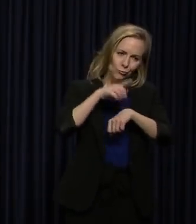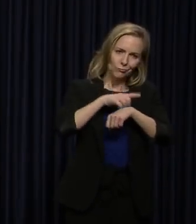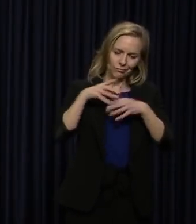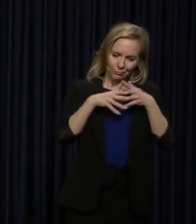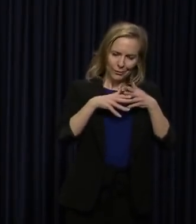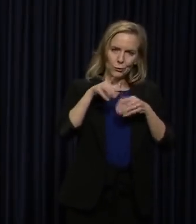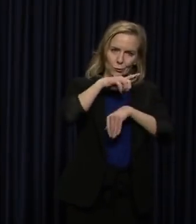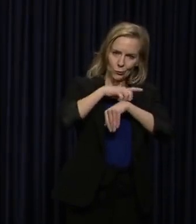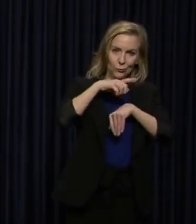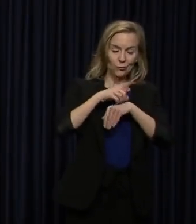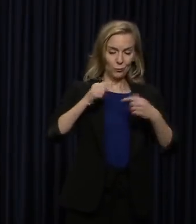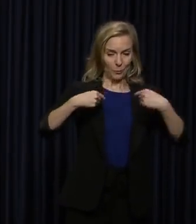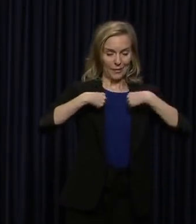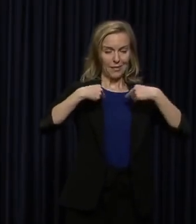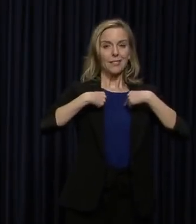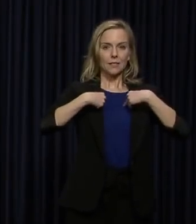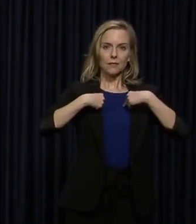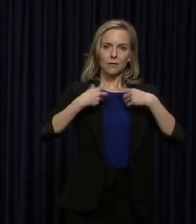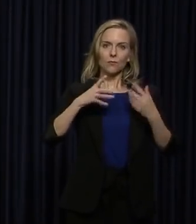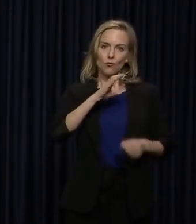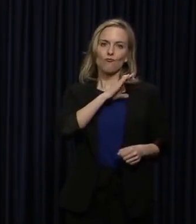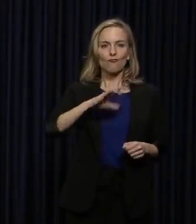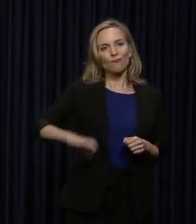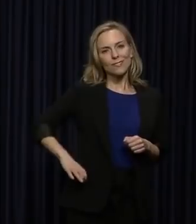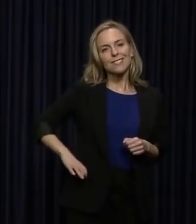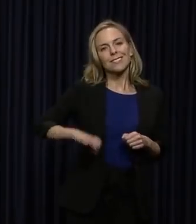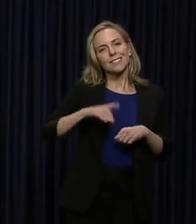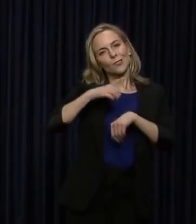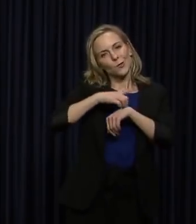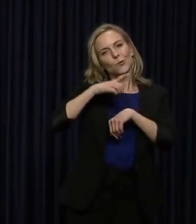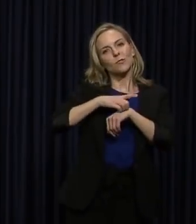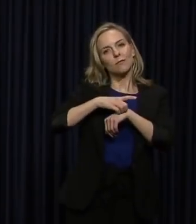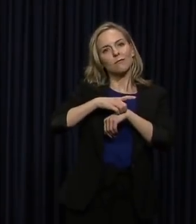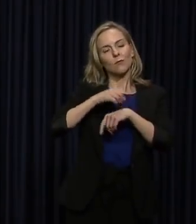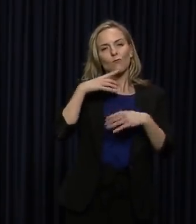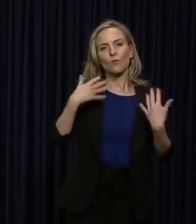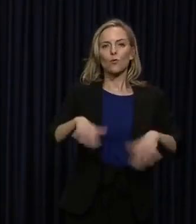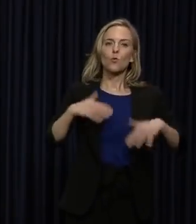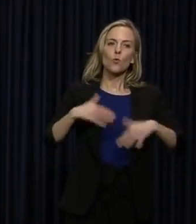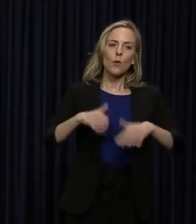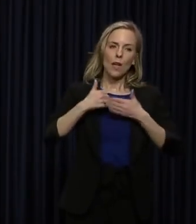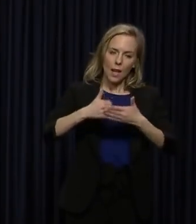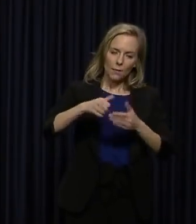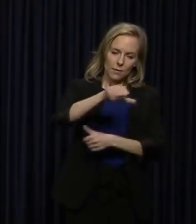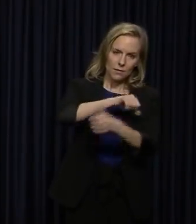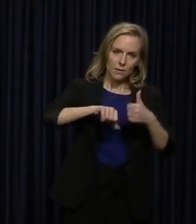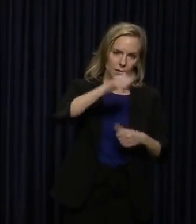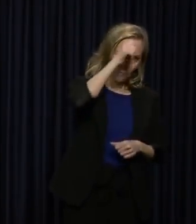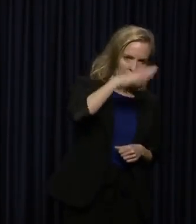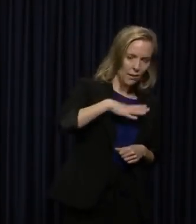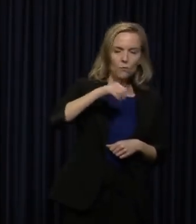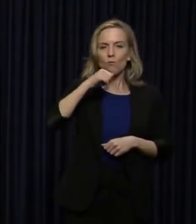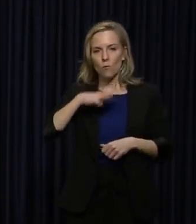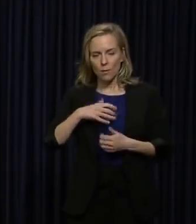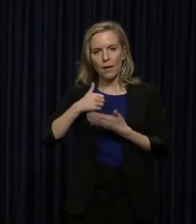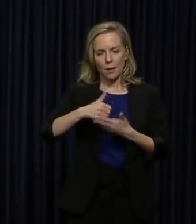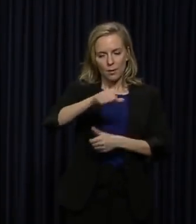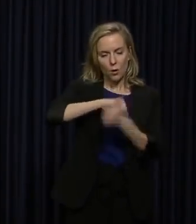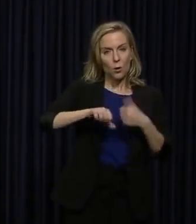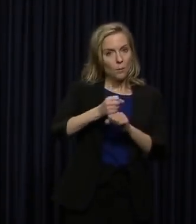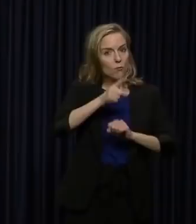are. And to me, it is our Christian duty to help our fellow man and woman. So